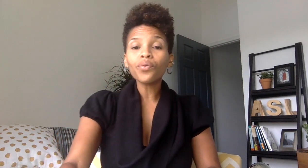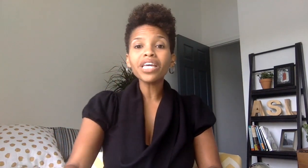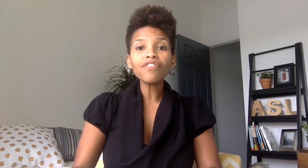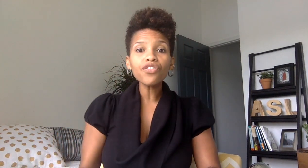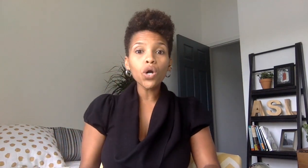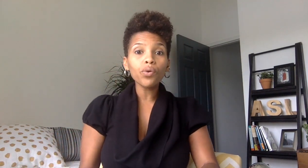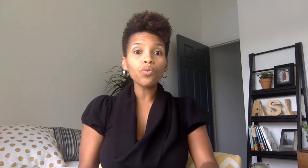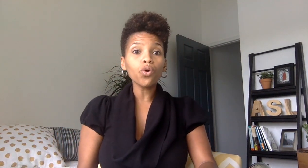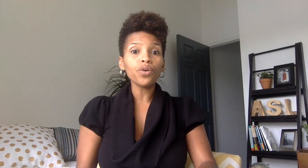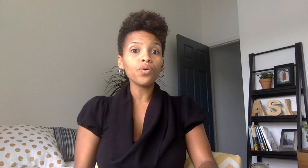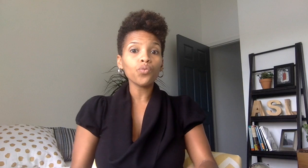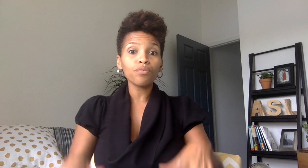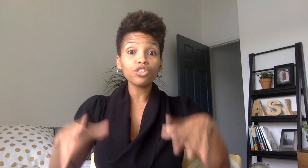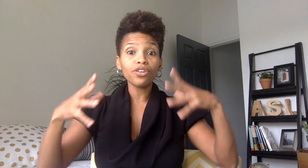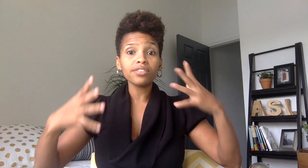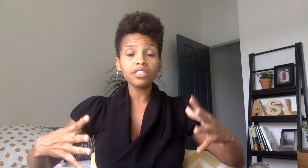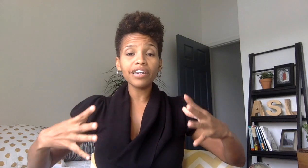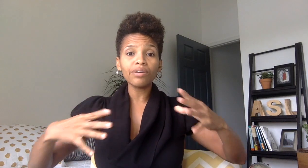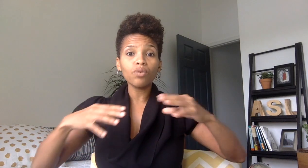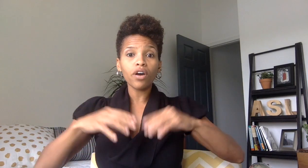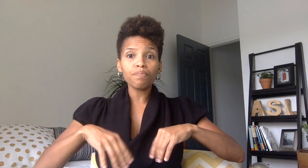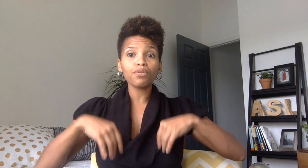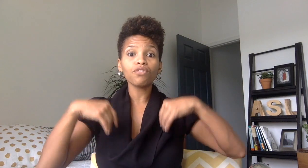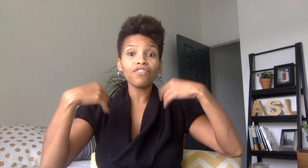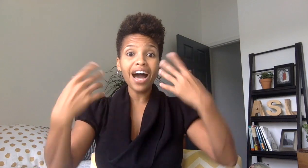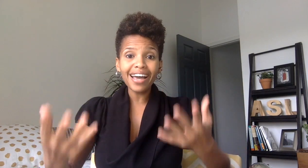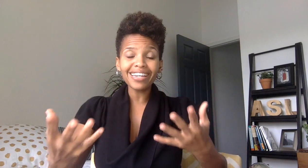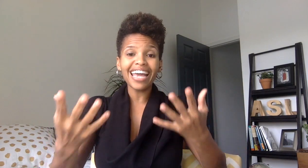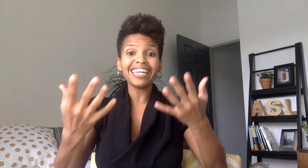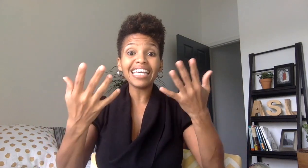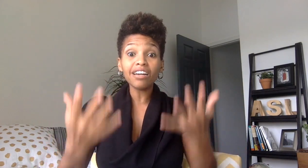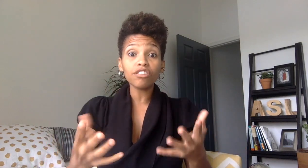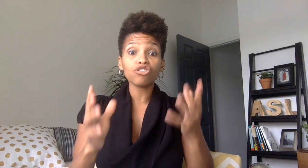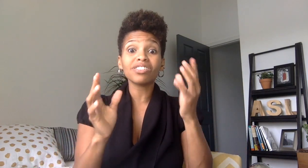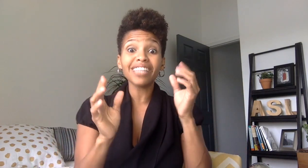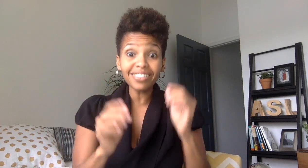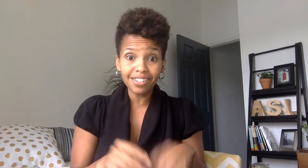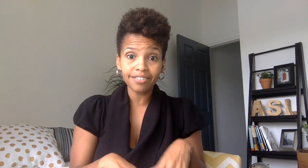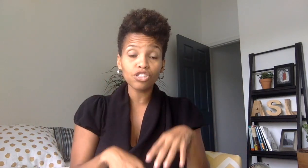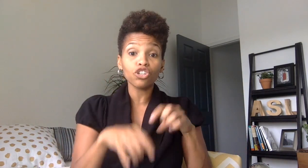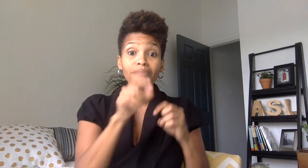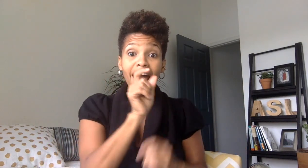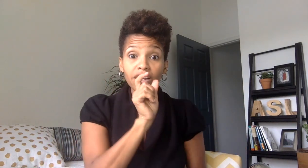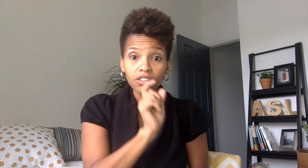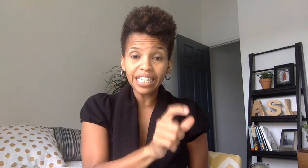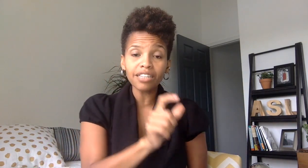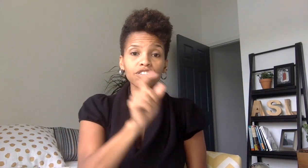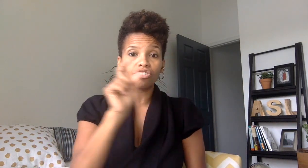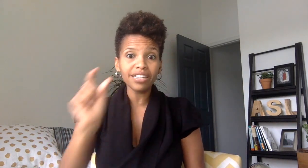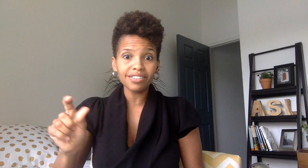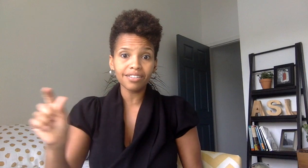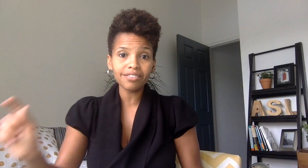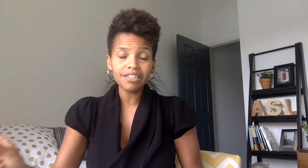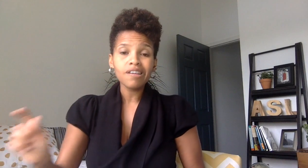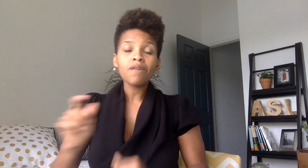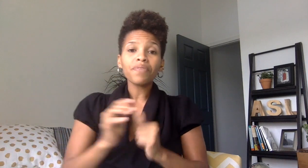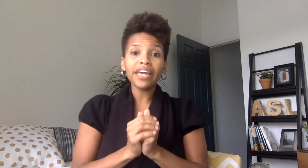even though we we when we're transliterating we want to provide an english sentence grammatical english sentence it